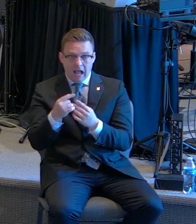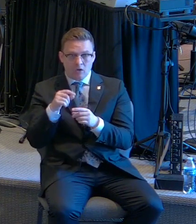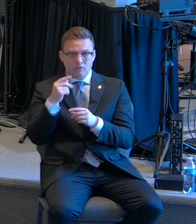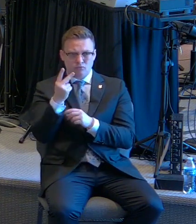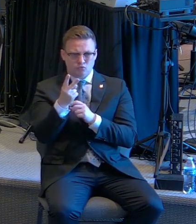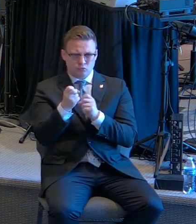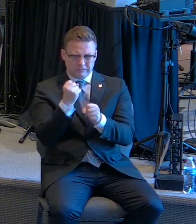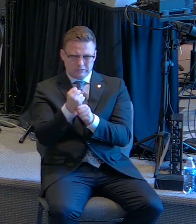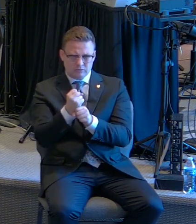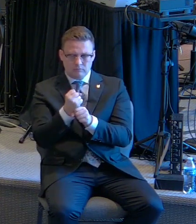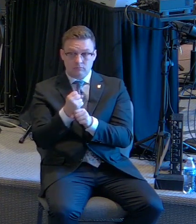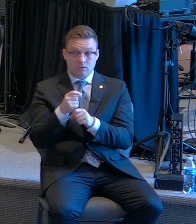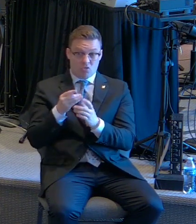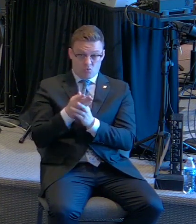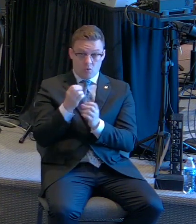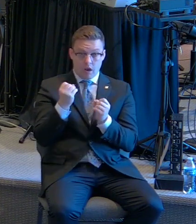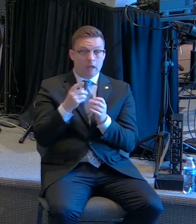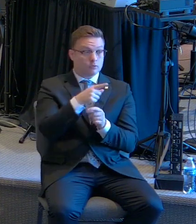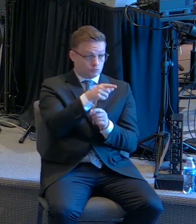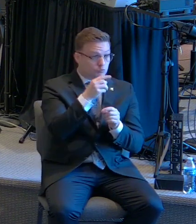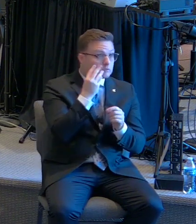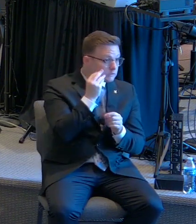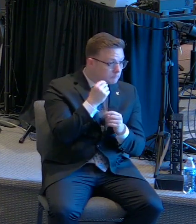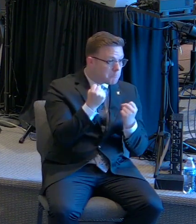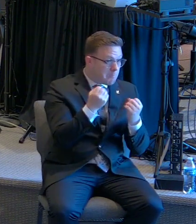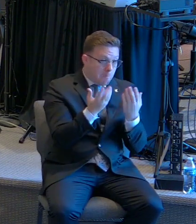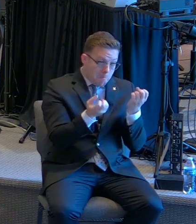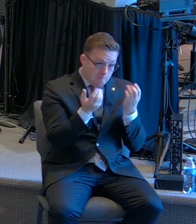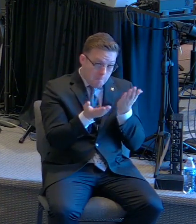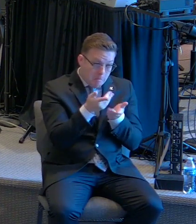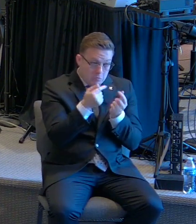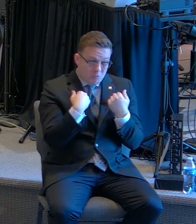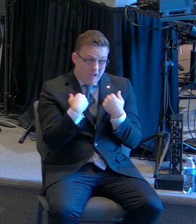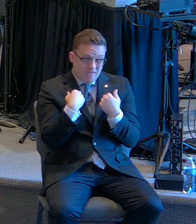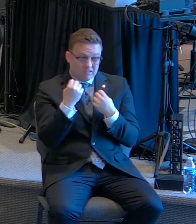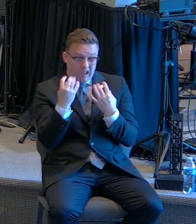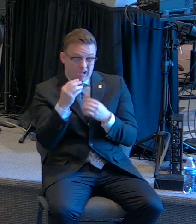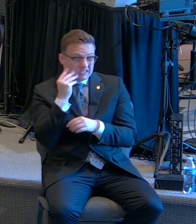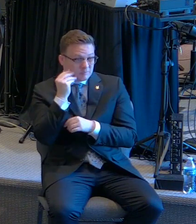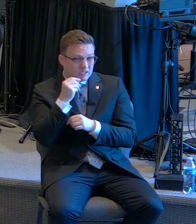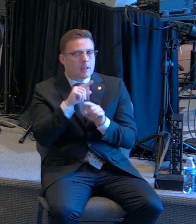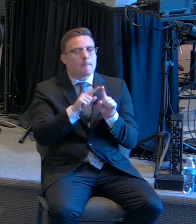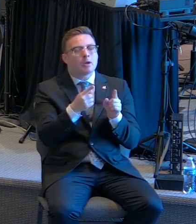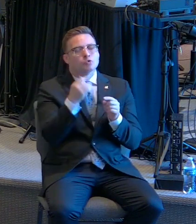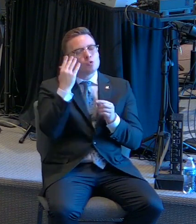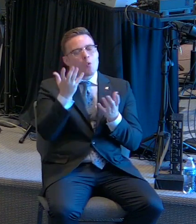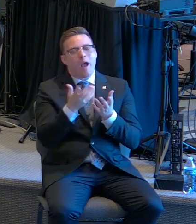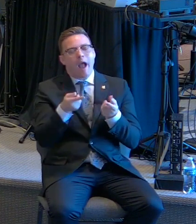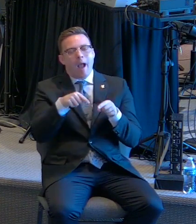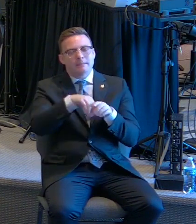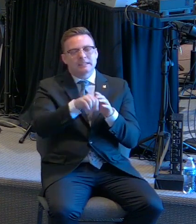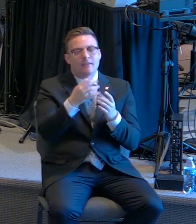a lot. Many of us are going through a lot. But you know what happens in the fire?